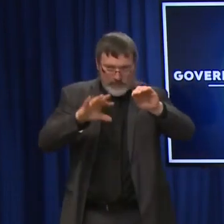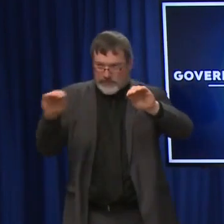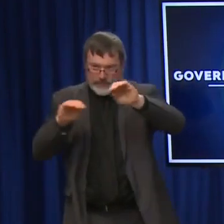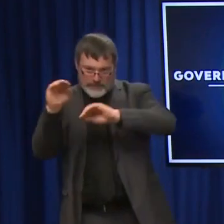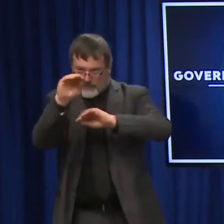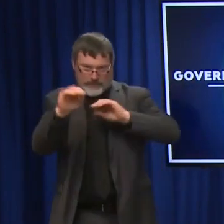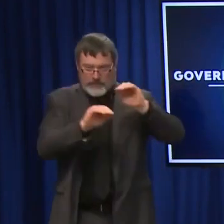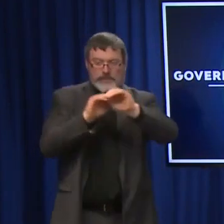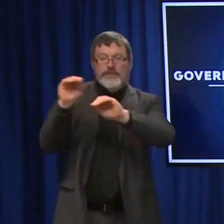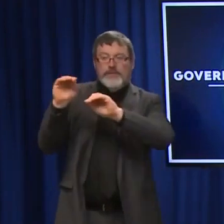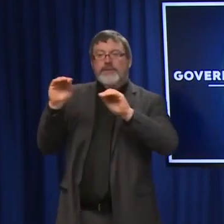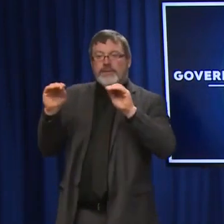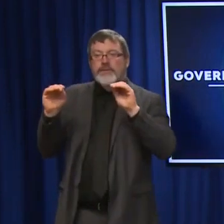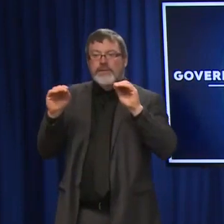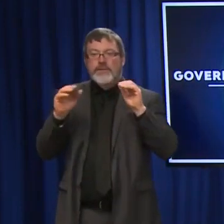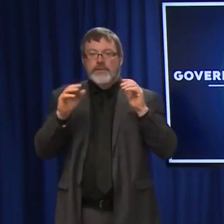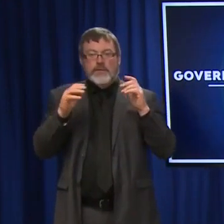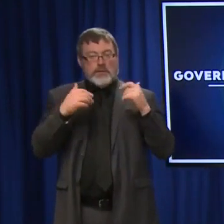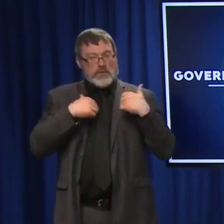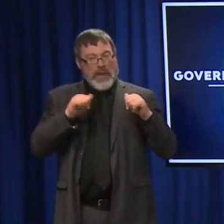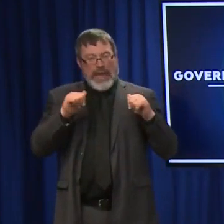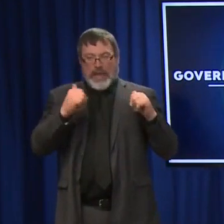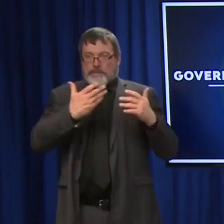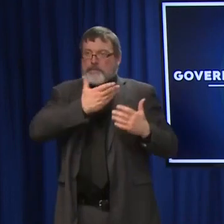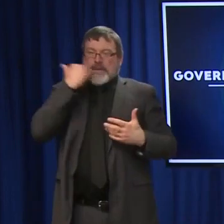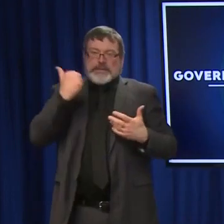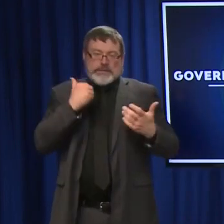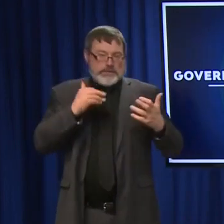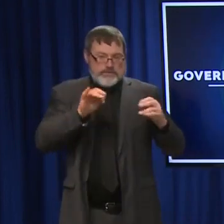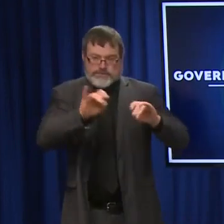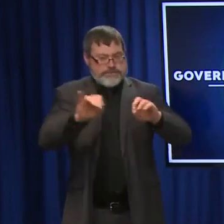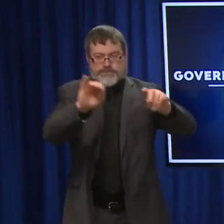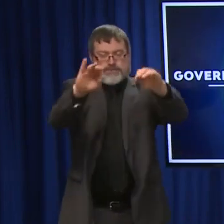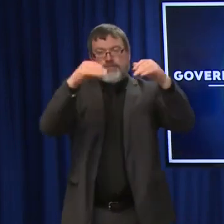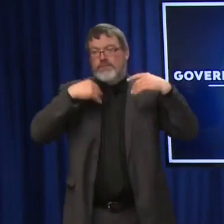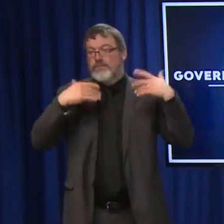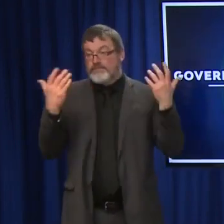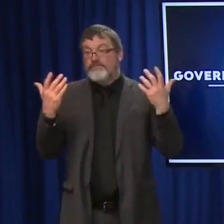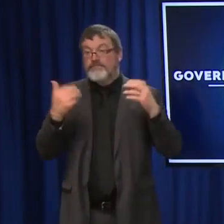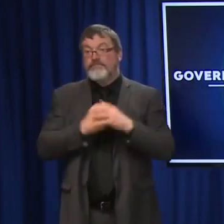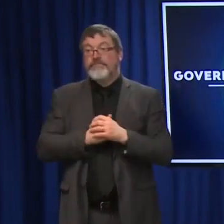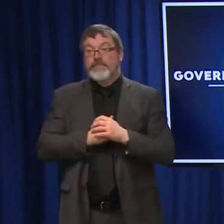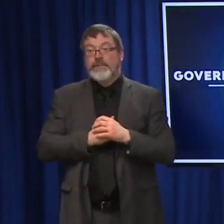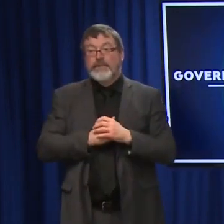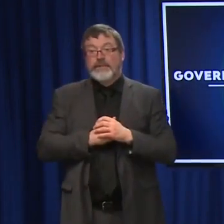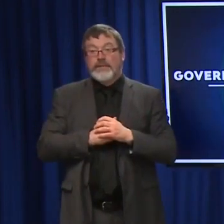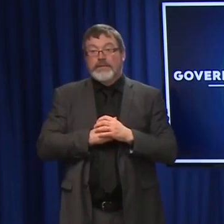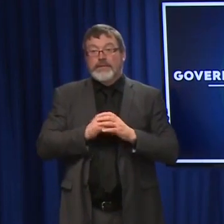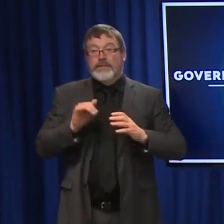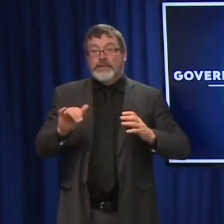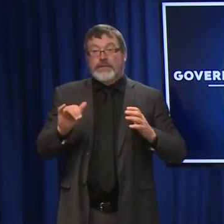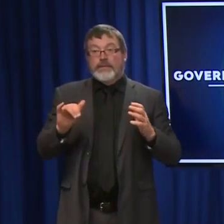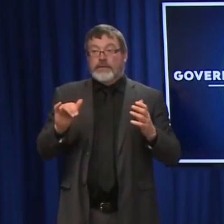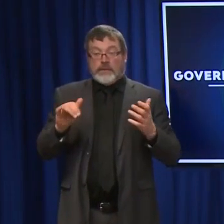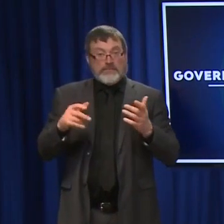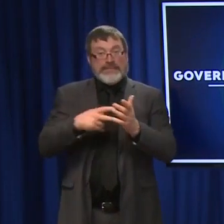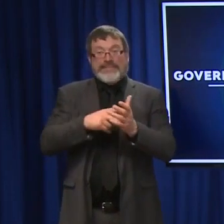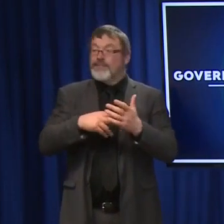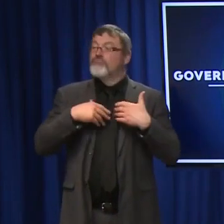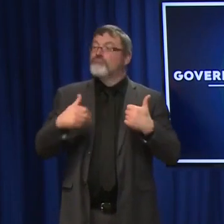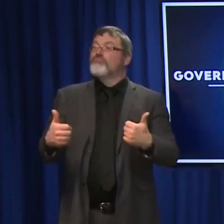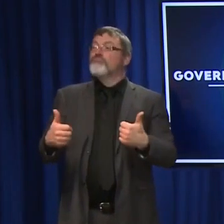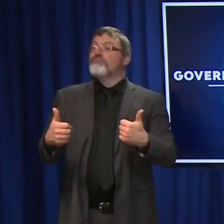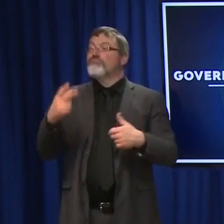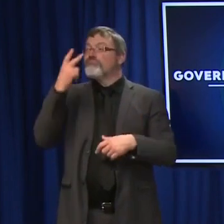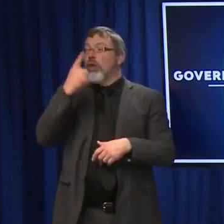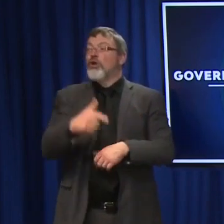hospital system as any state in the country. It doesn't mean that we're out of it, but it definitely means that we've already seen some positive results, which is good, but we've got to stay with it, and